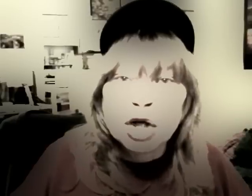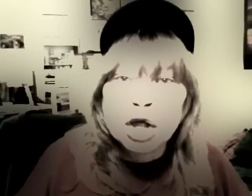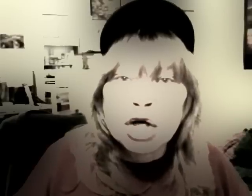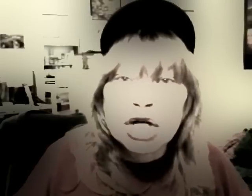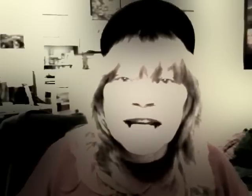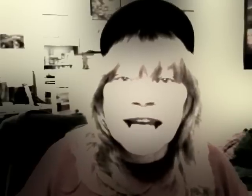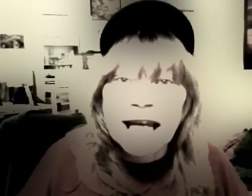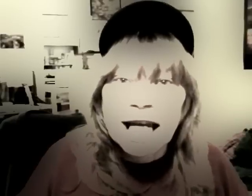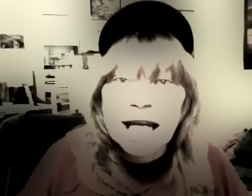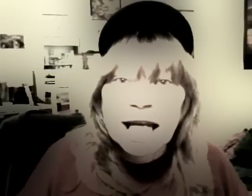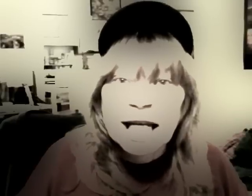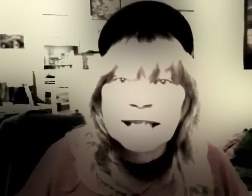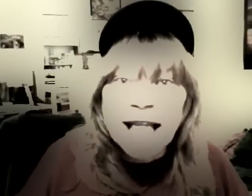learning better.